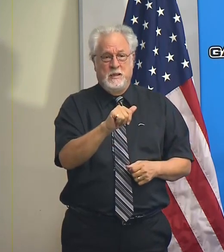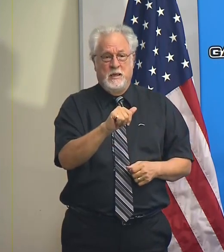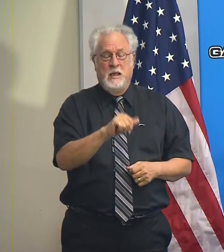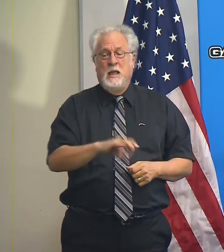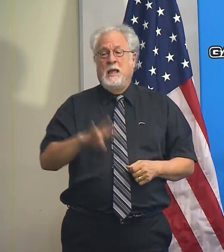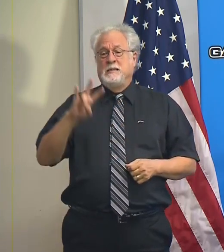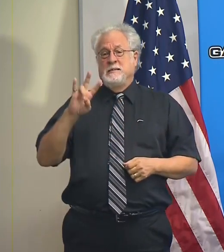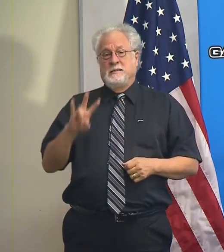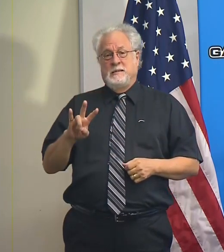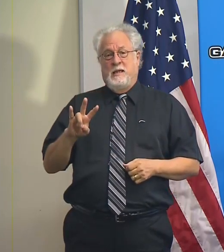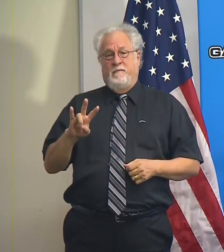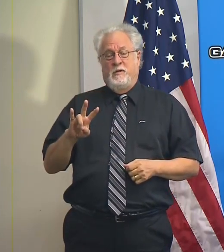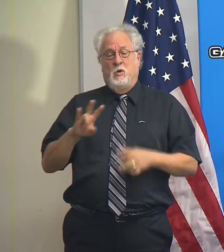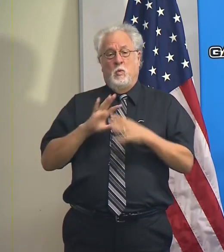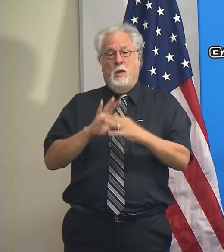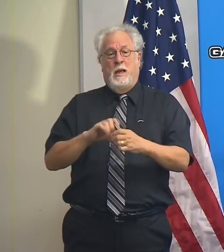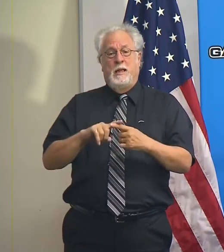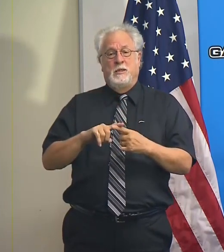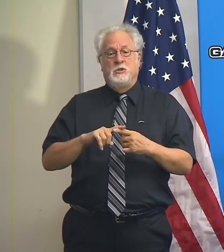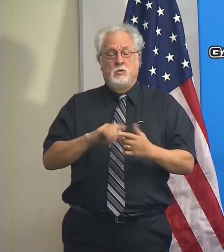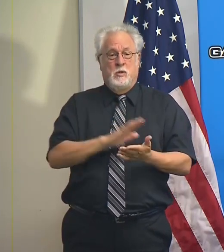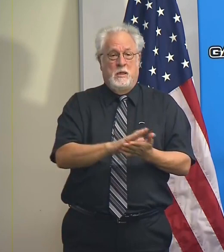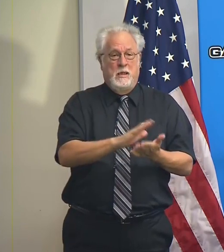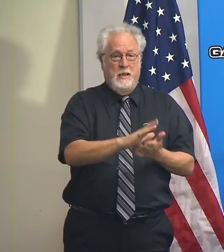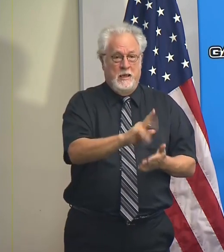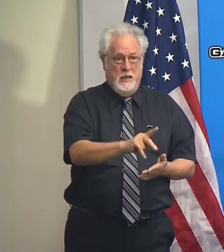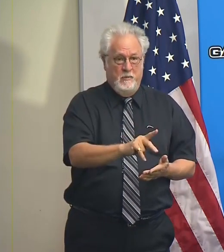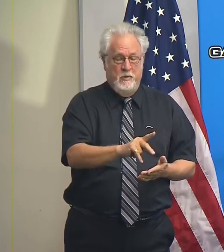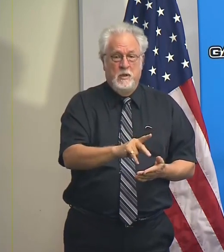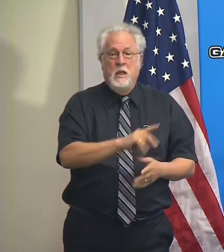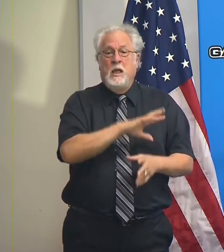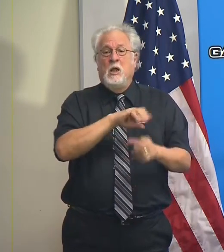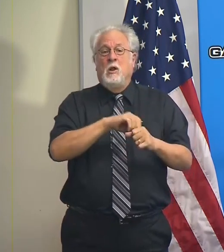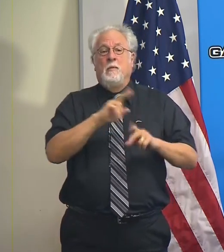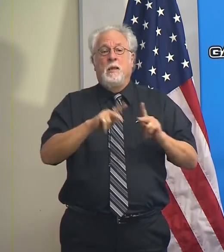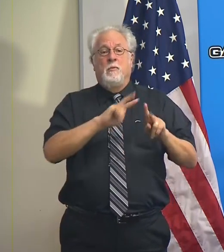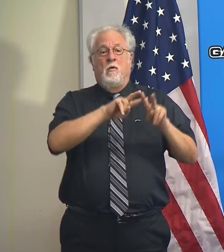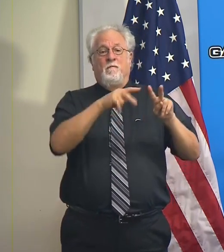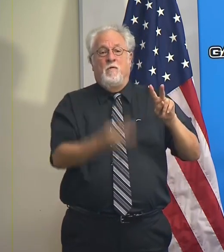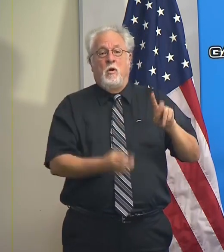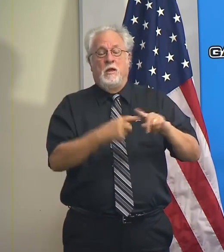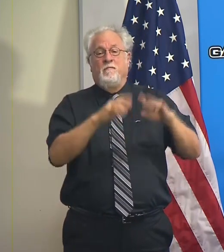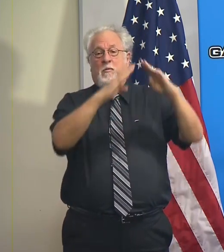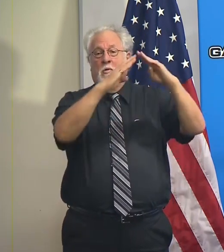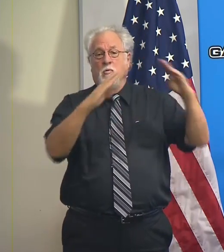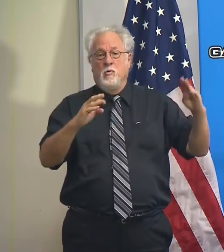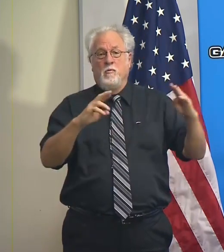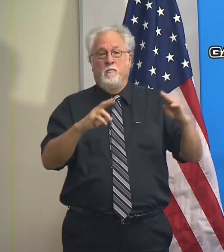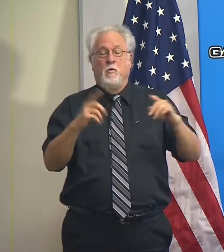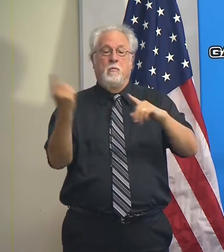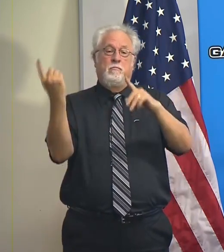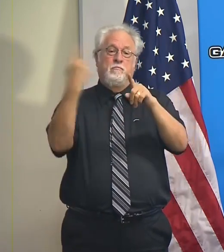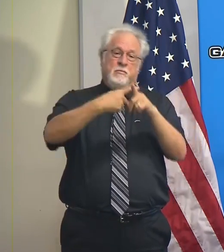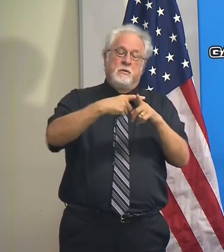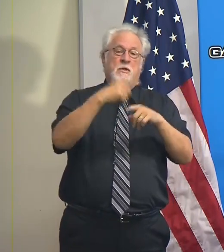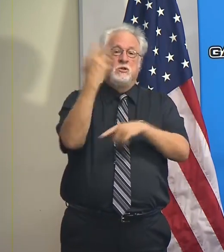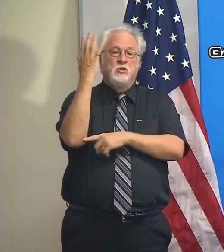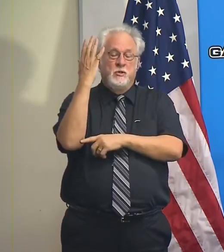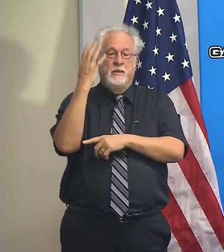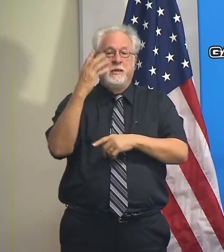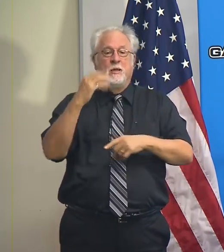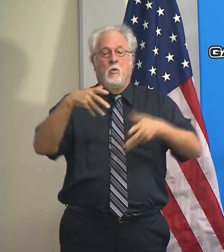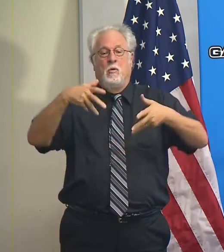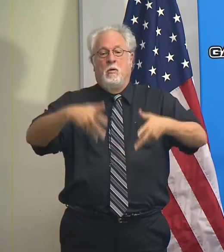Seven of these deaths have been related to storm cleanup, including people falling from roofs or being hit by limbs or debris.